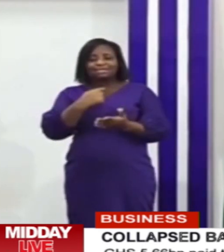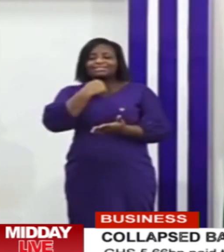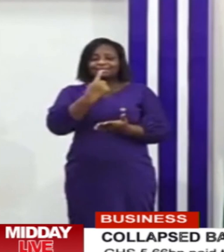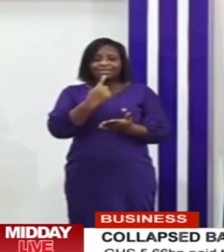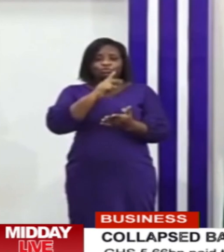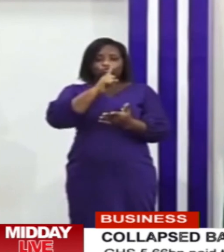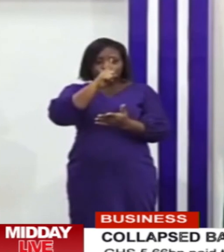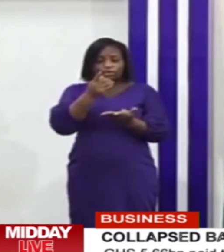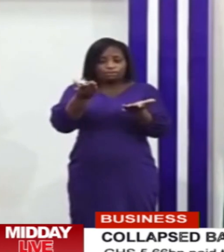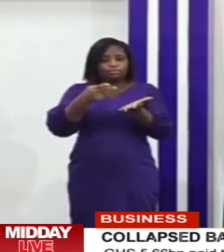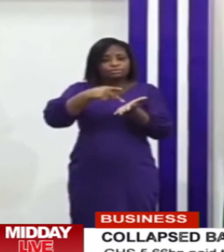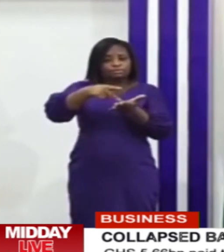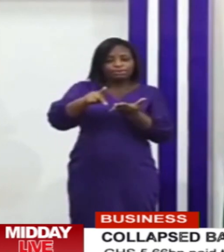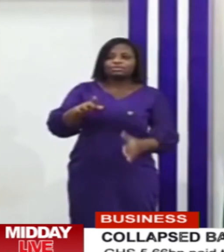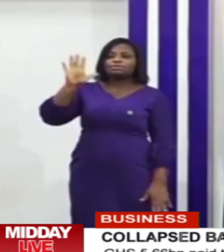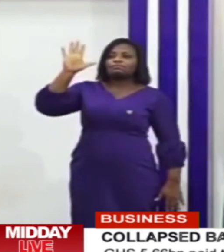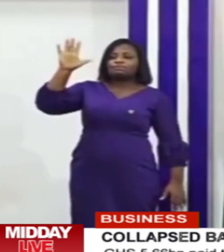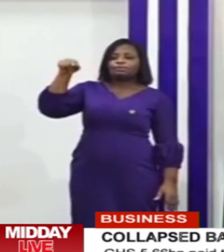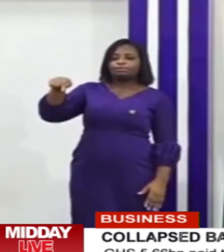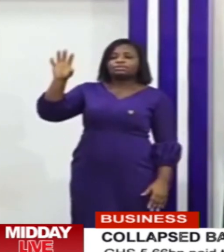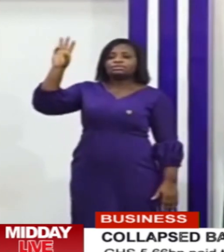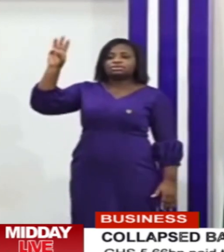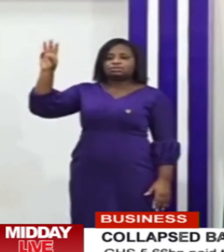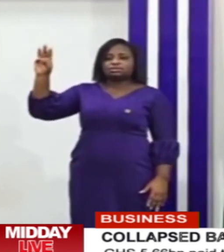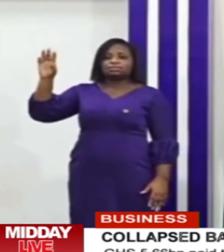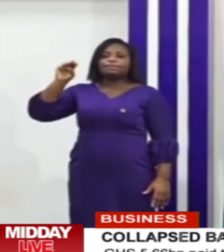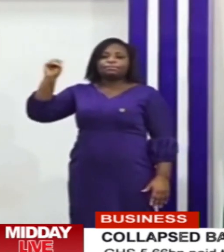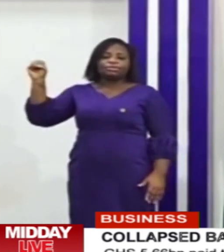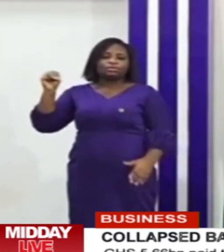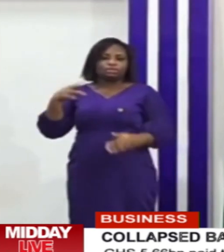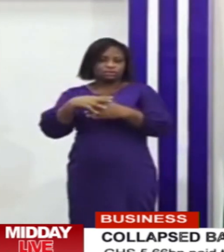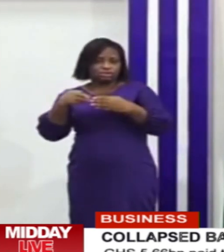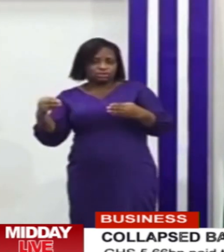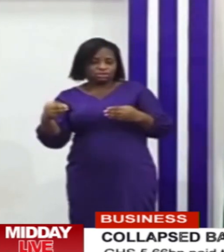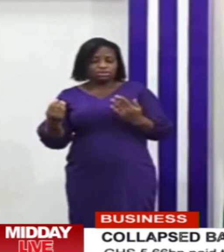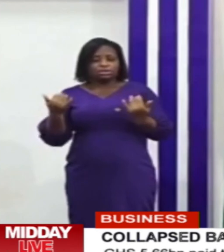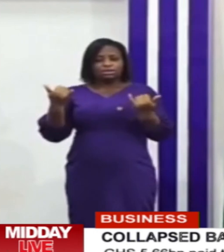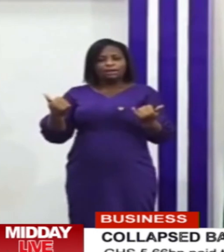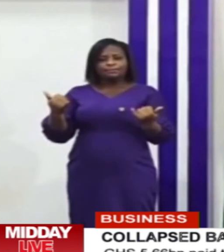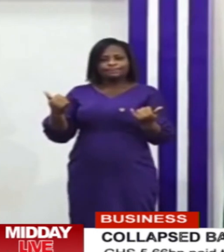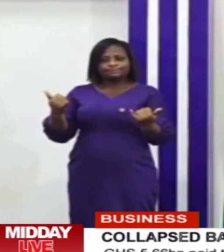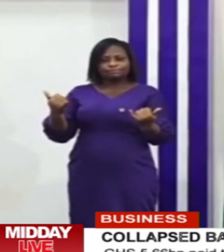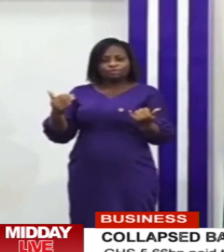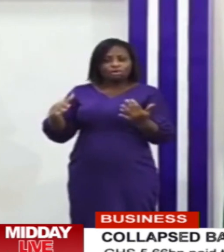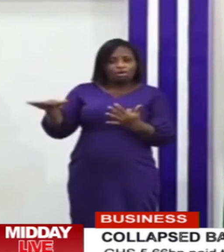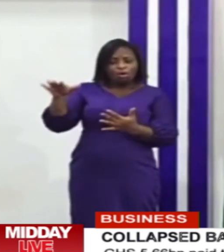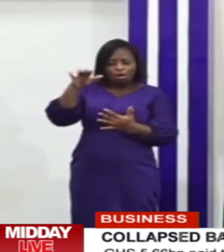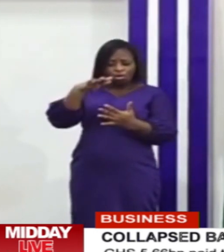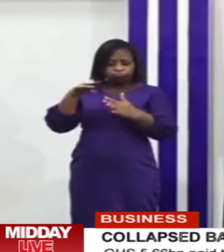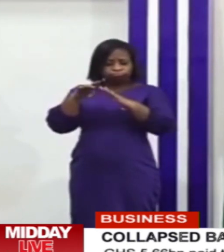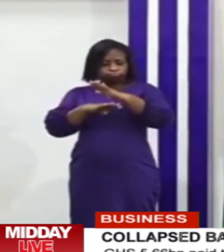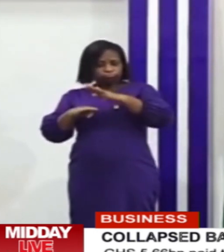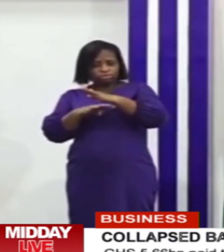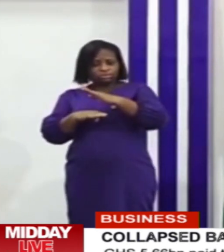is 5.66 billion ghana cities now based on those validations